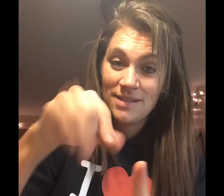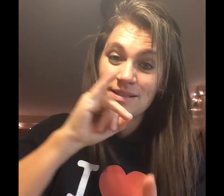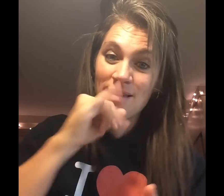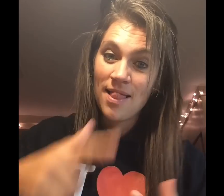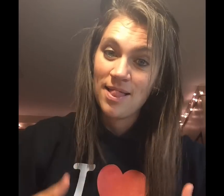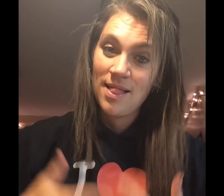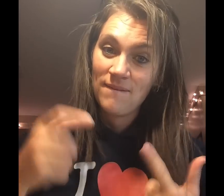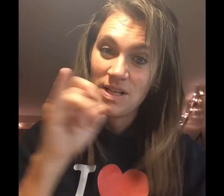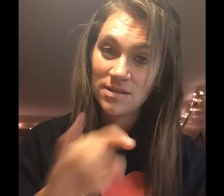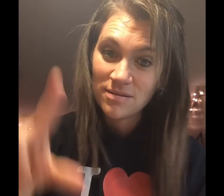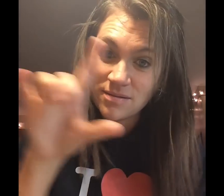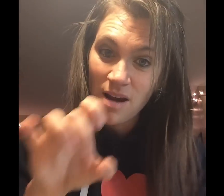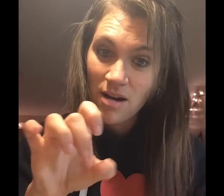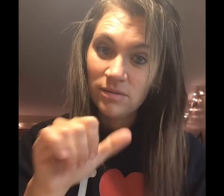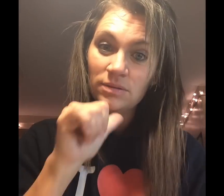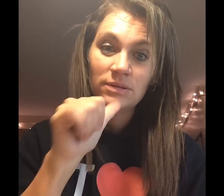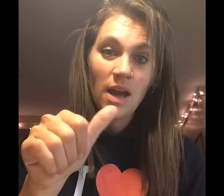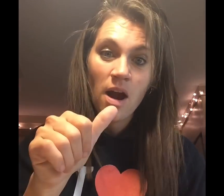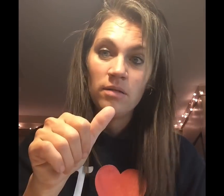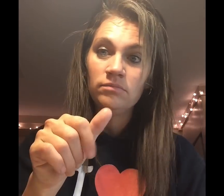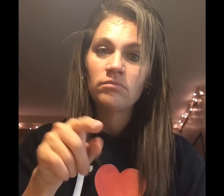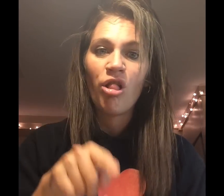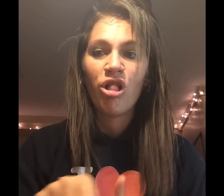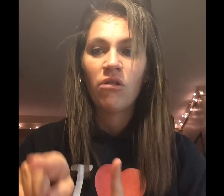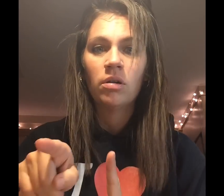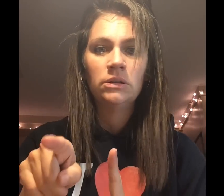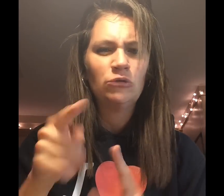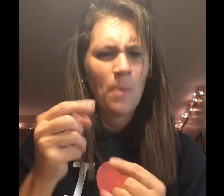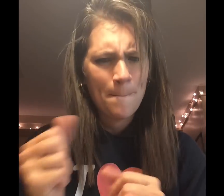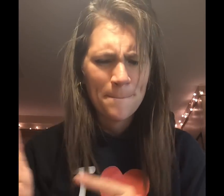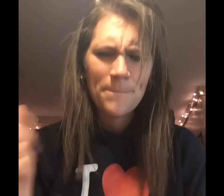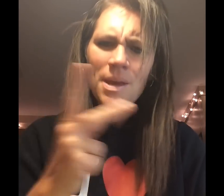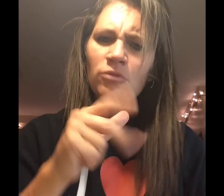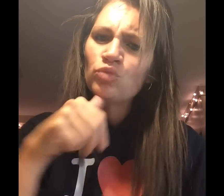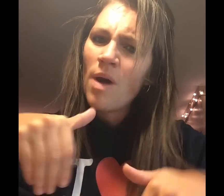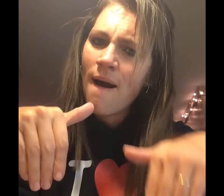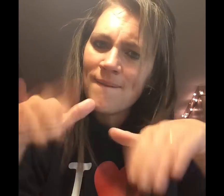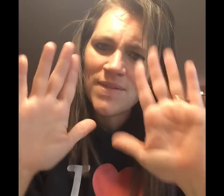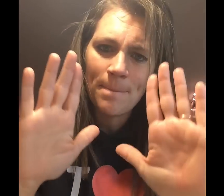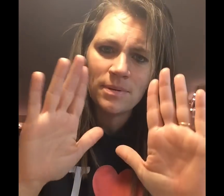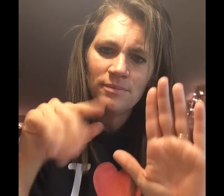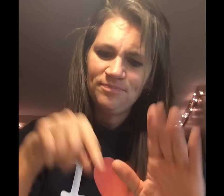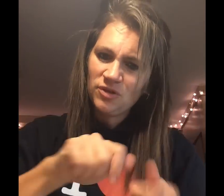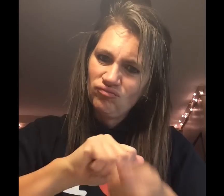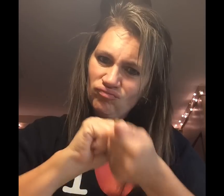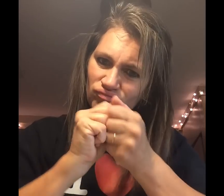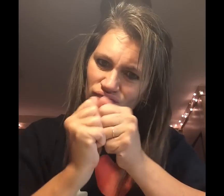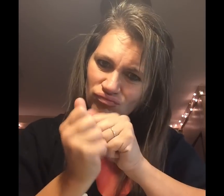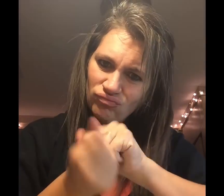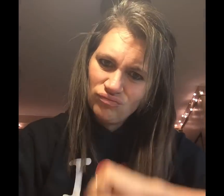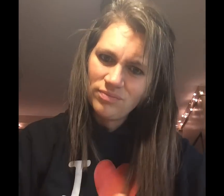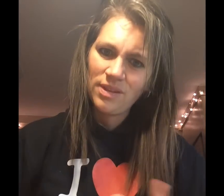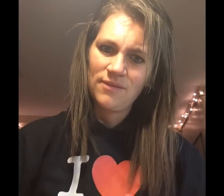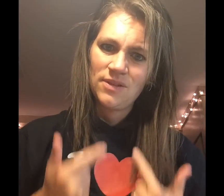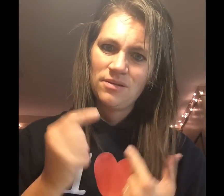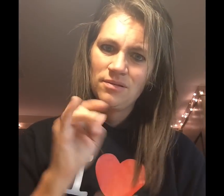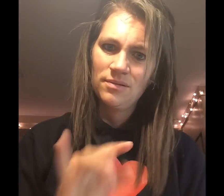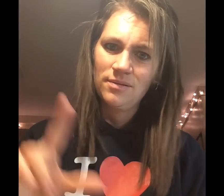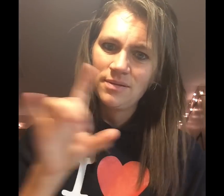fun. you, Daddy. you come and say the name. Bye. Maybe we can do a fort.